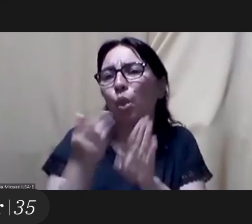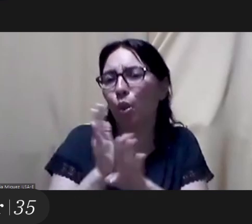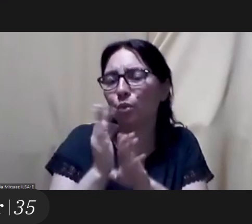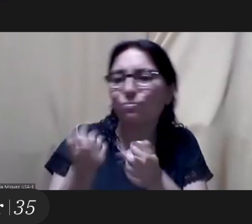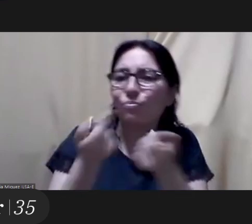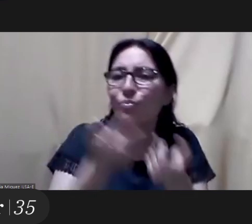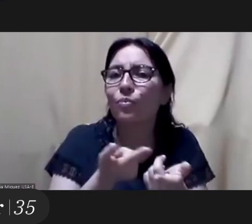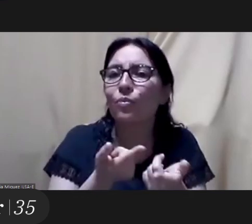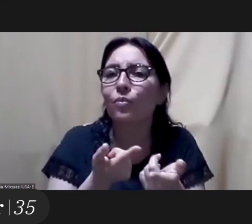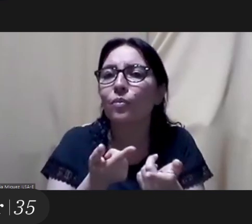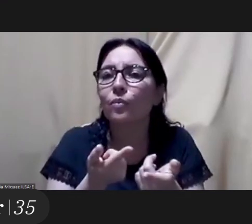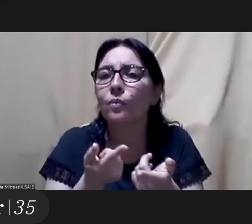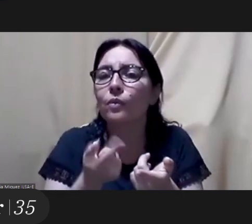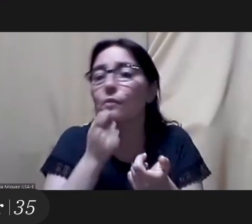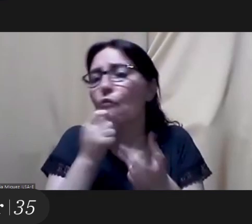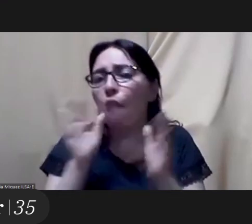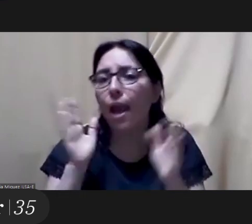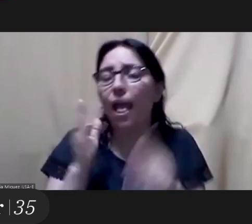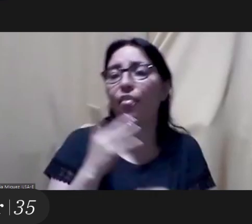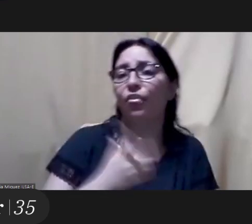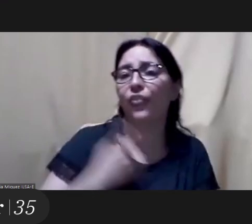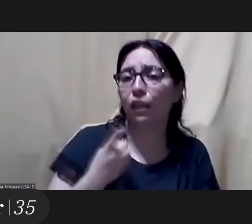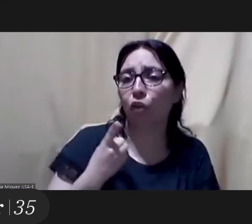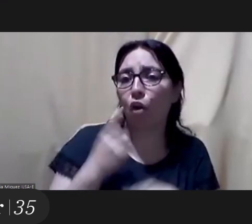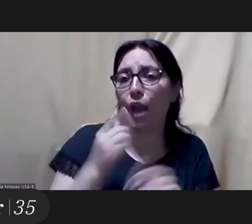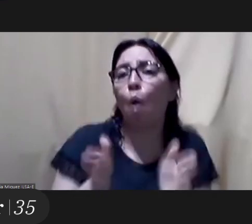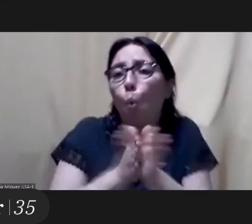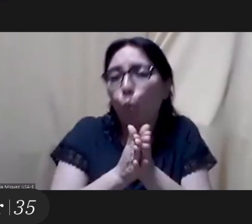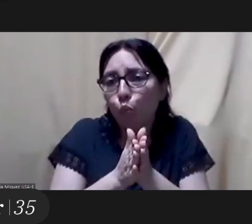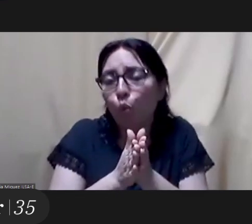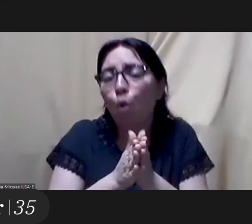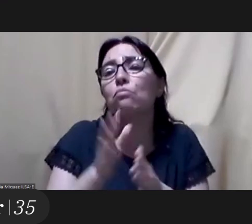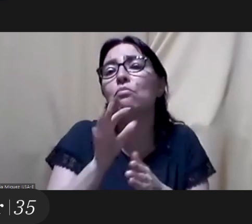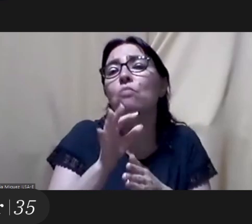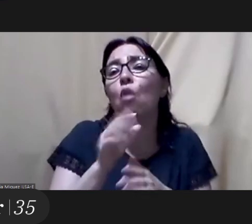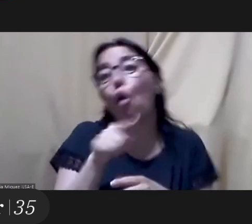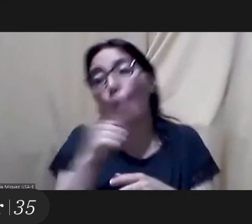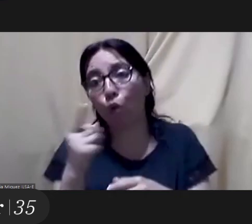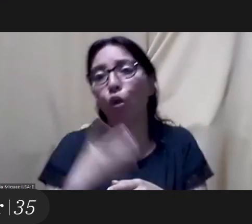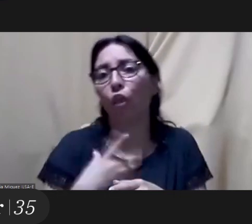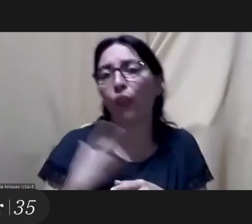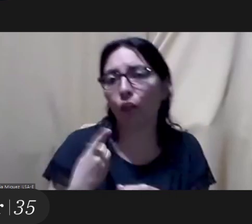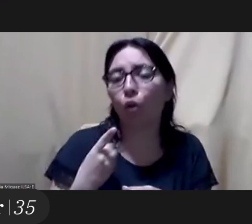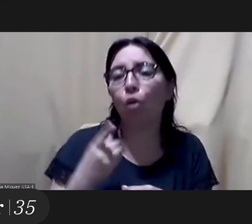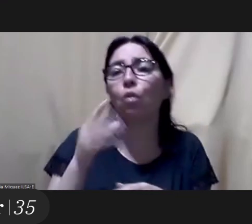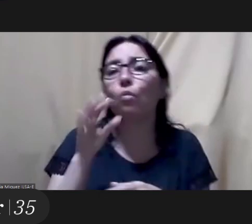um it was the same if these positions were as co-directors or